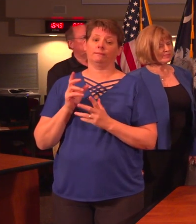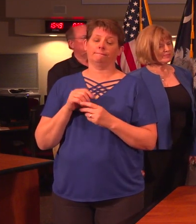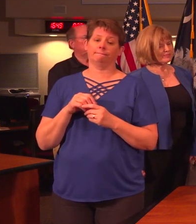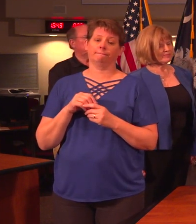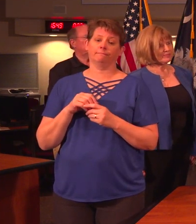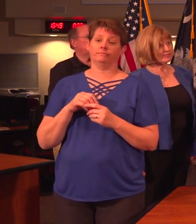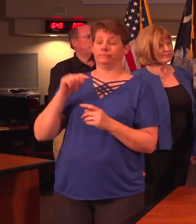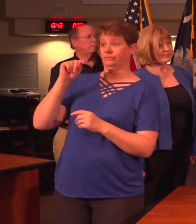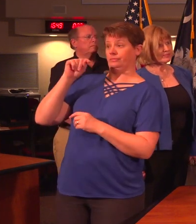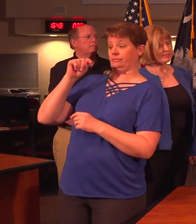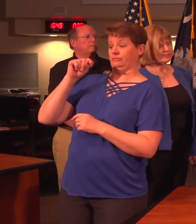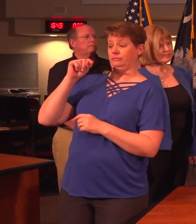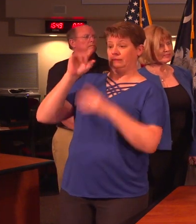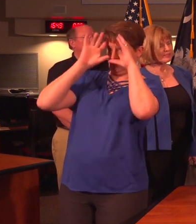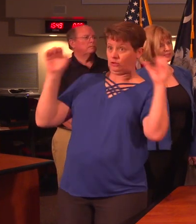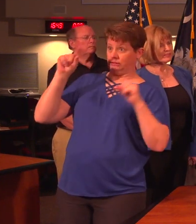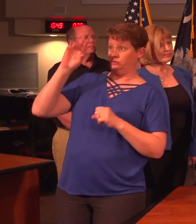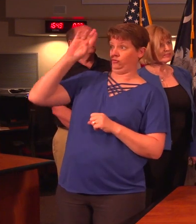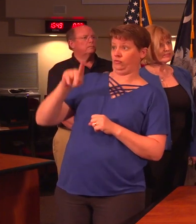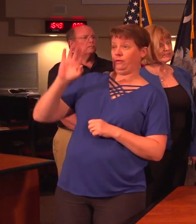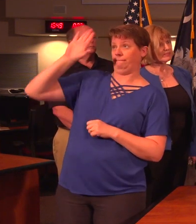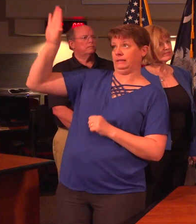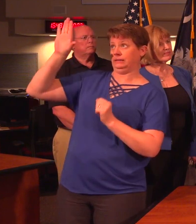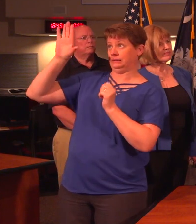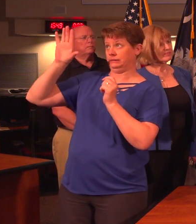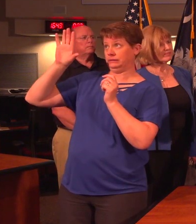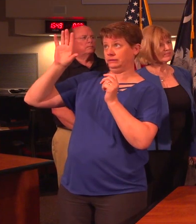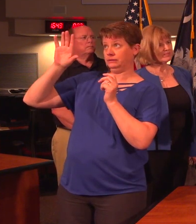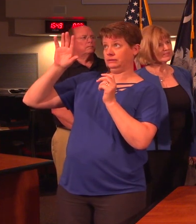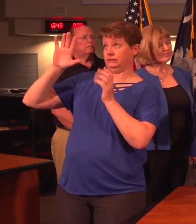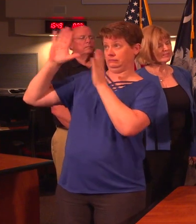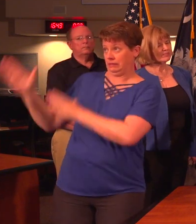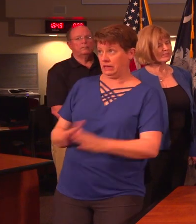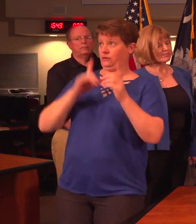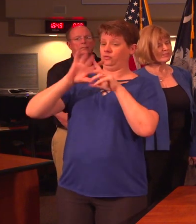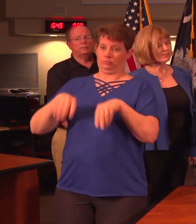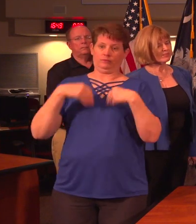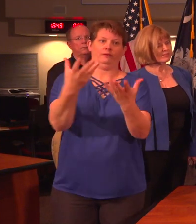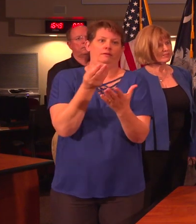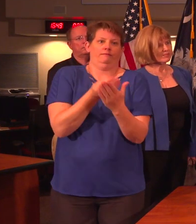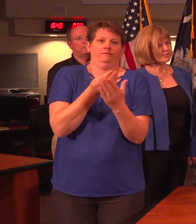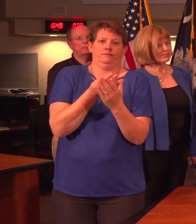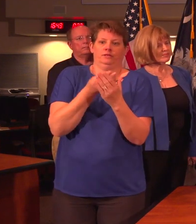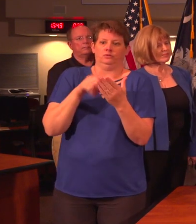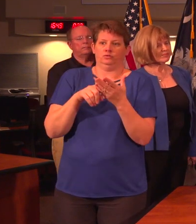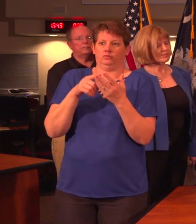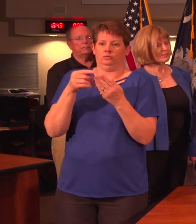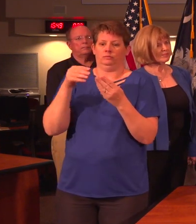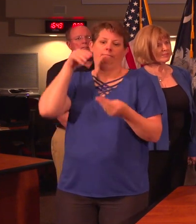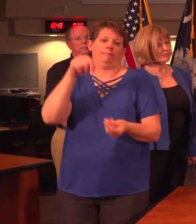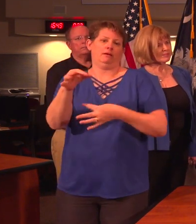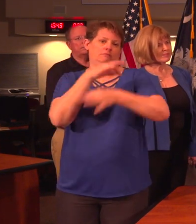Trump administration is making plans to provide funds to compensate or help